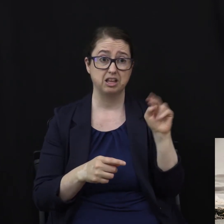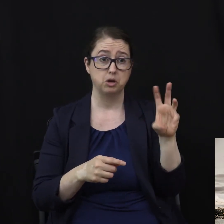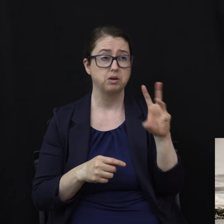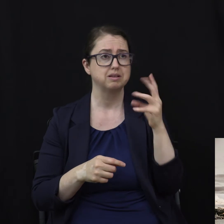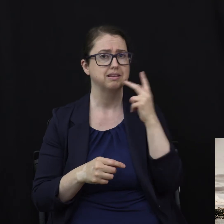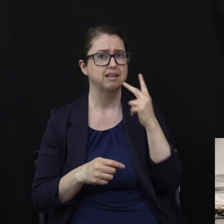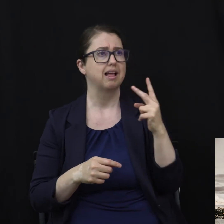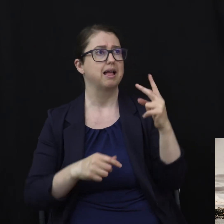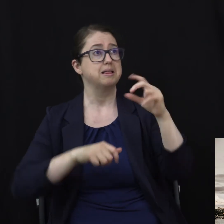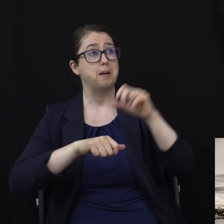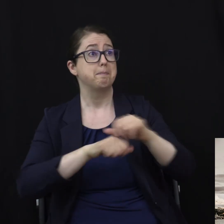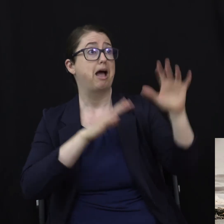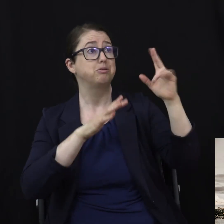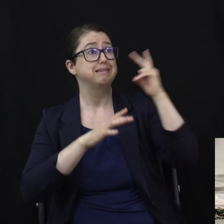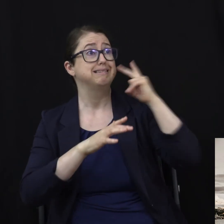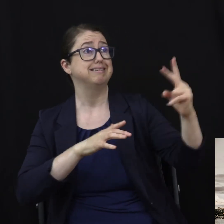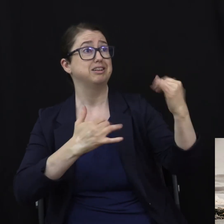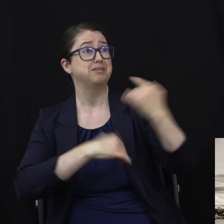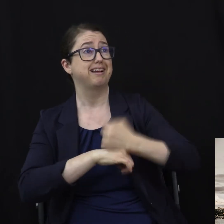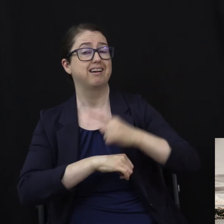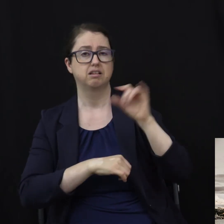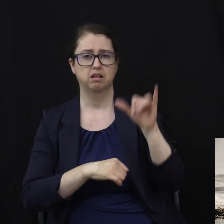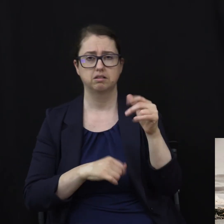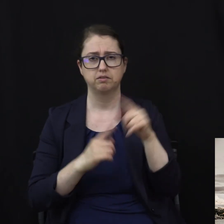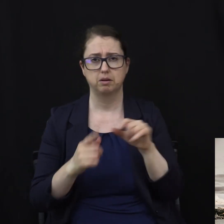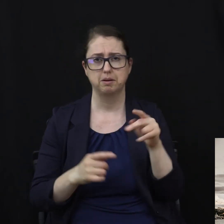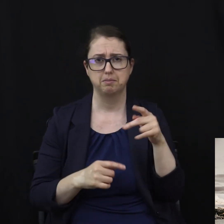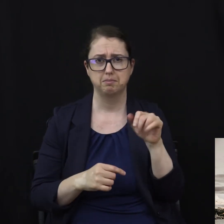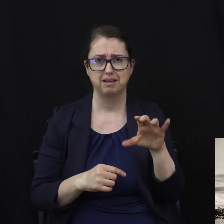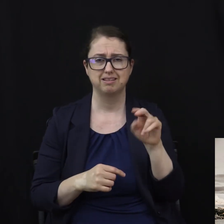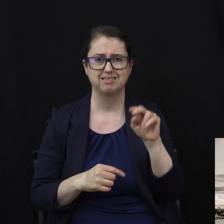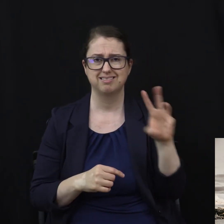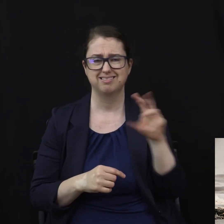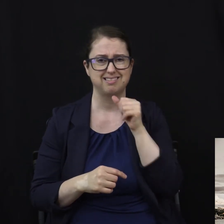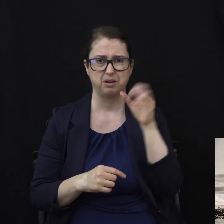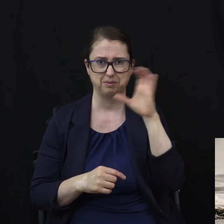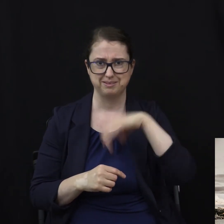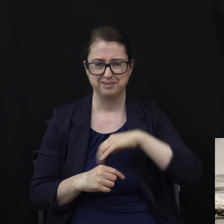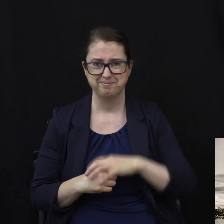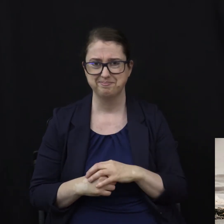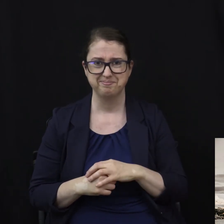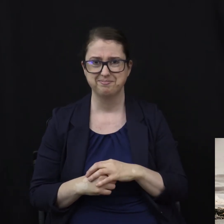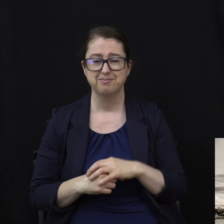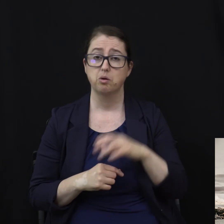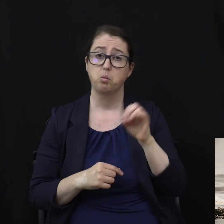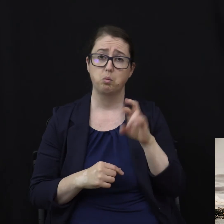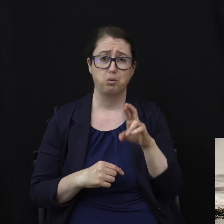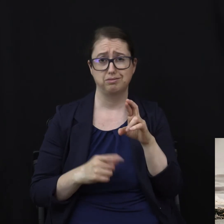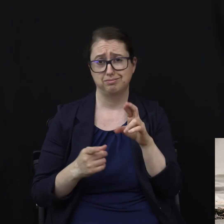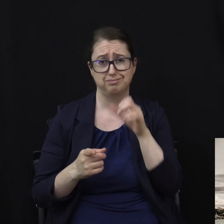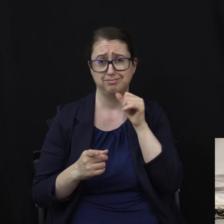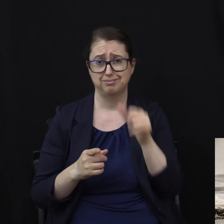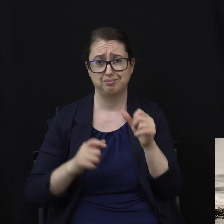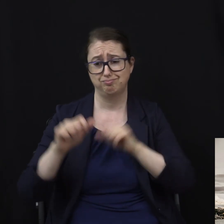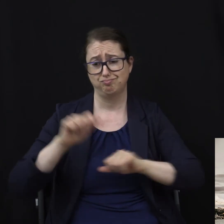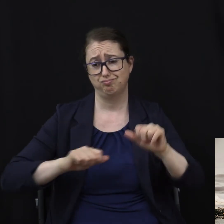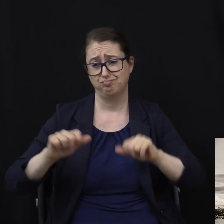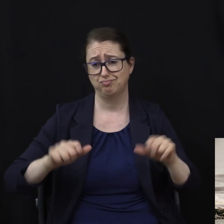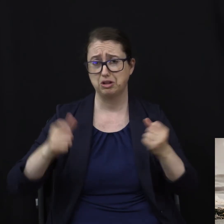is out today isn't a strange statement. Plus you rarely wash your car because I mean, after all, it's gonna get washed by the rain tomorrow.